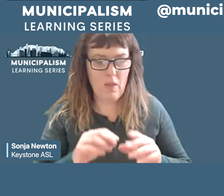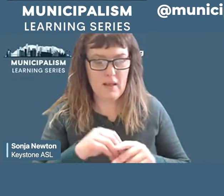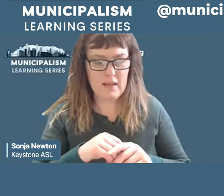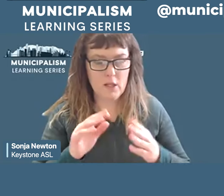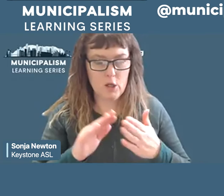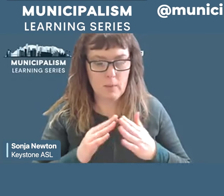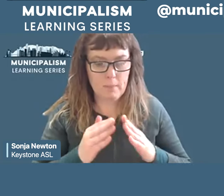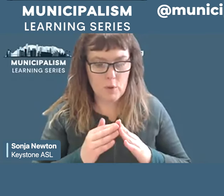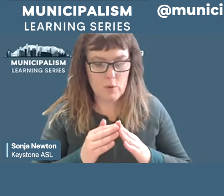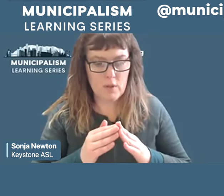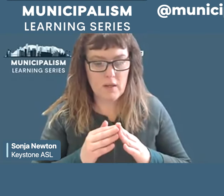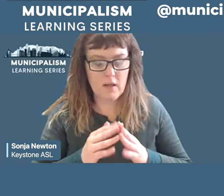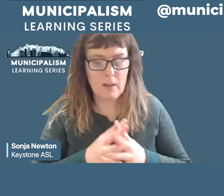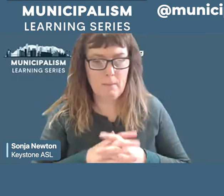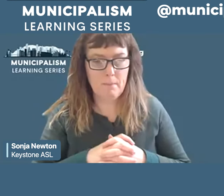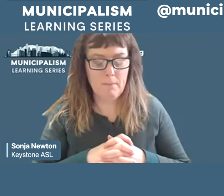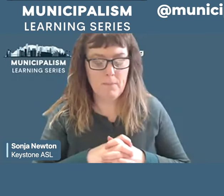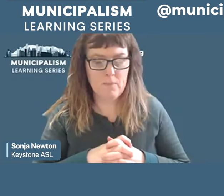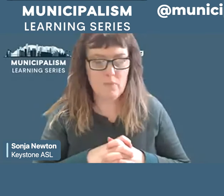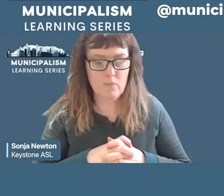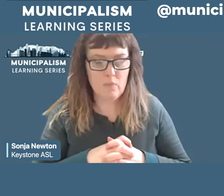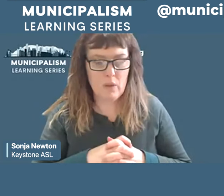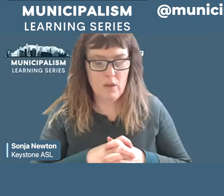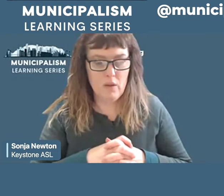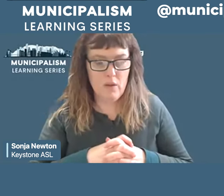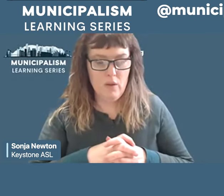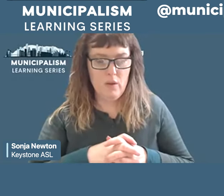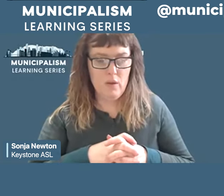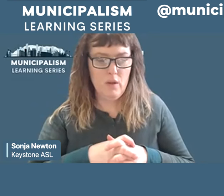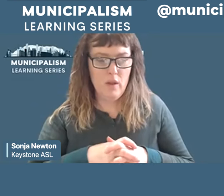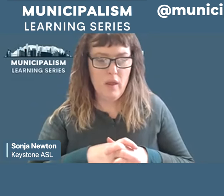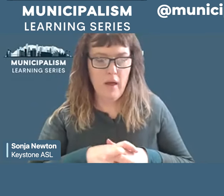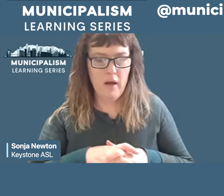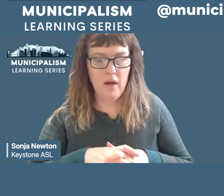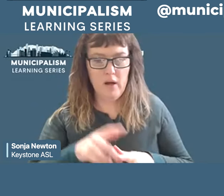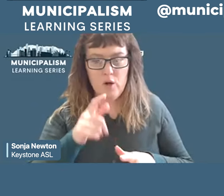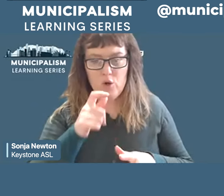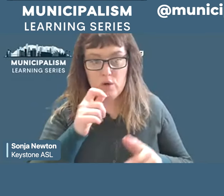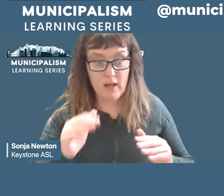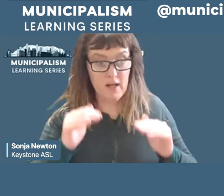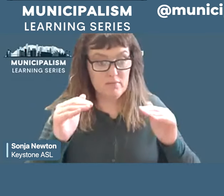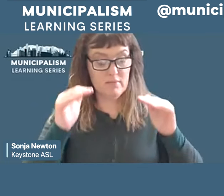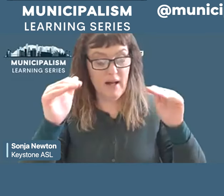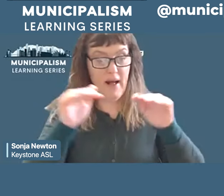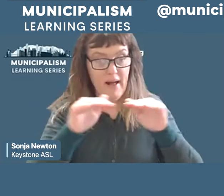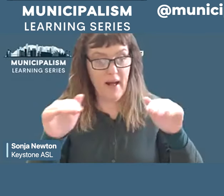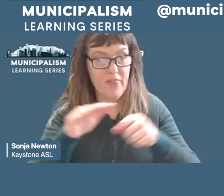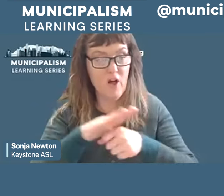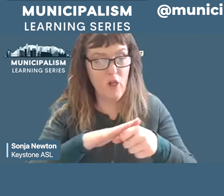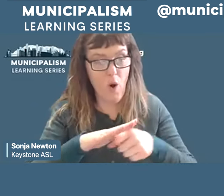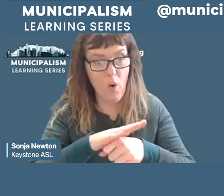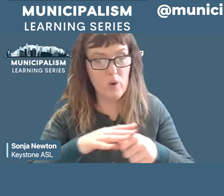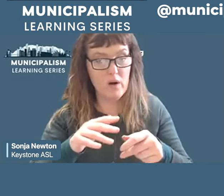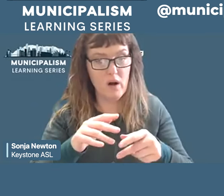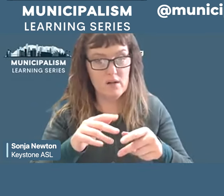people who can advance a progressive agenda at the local level. that means to